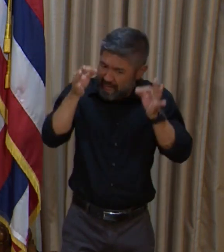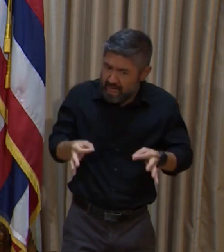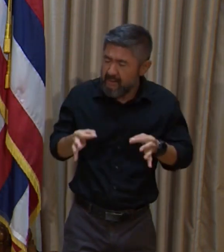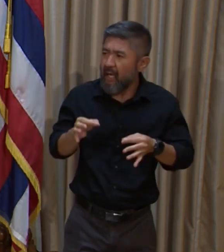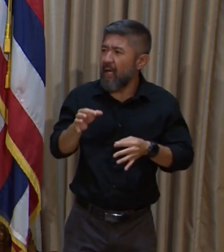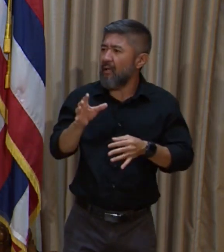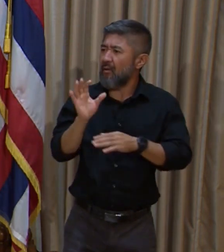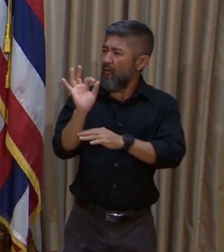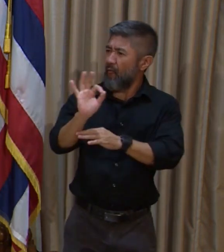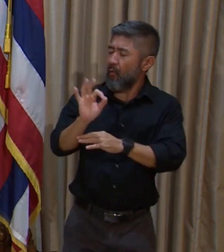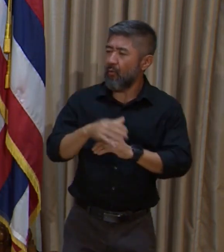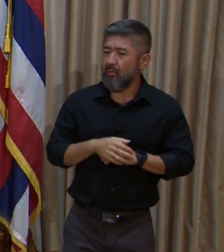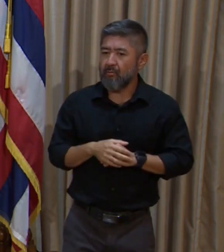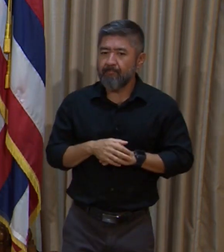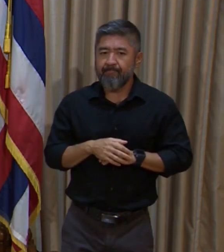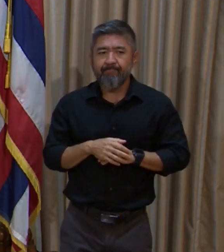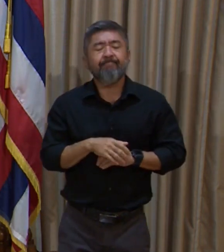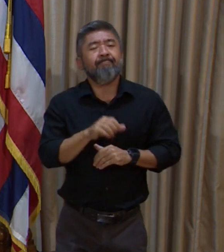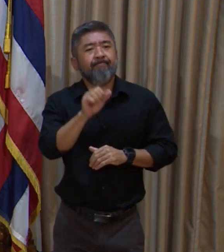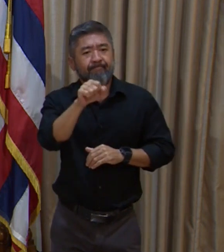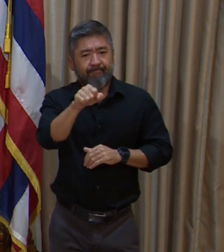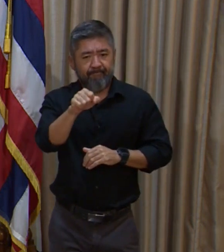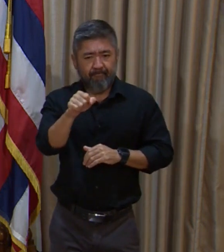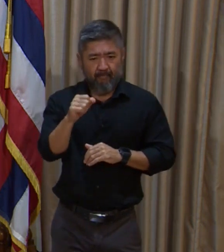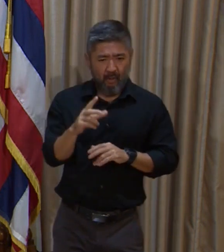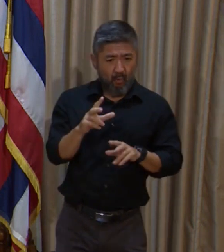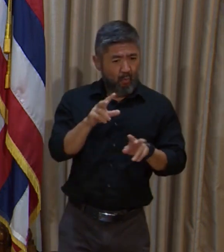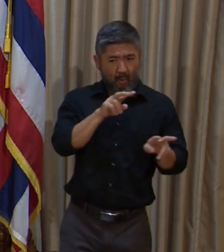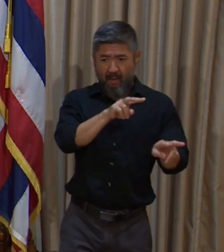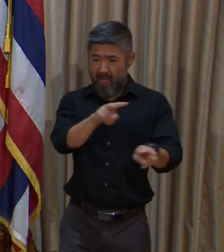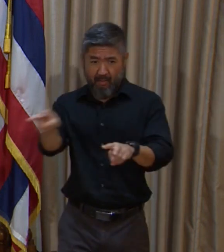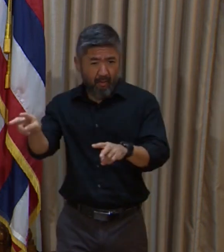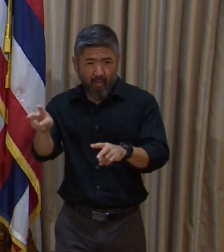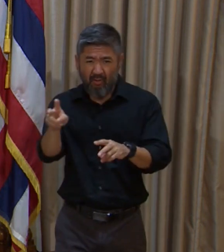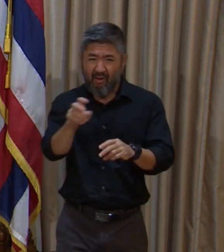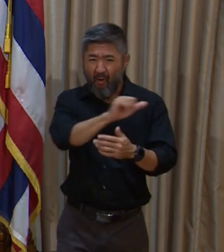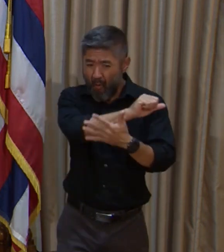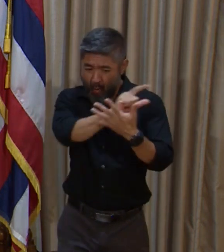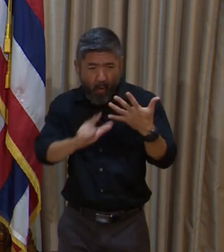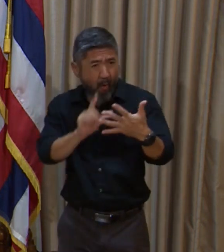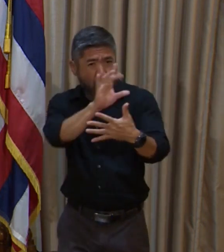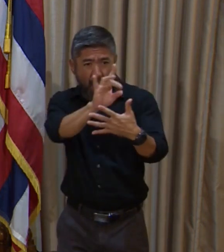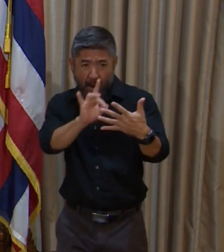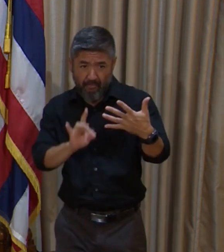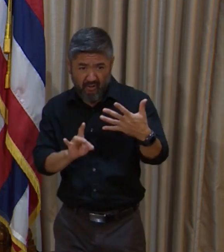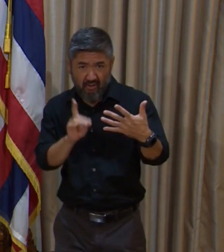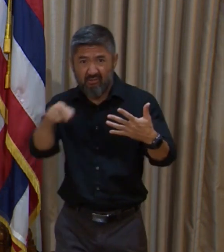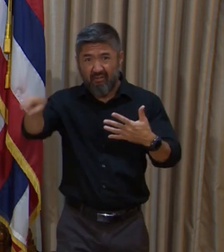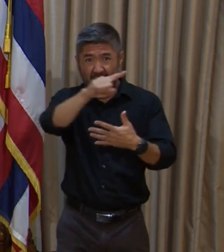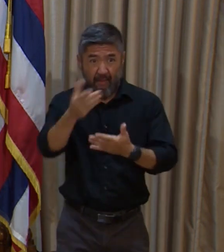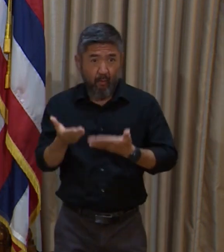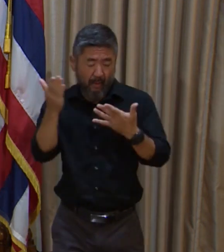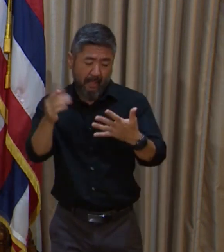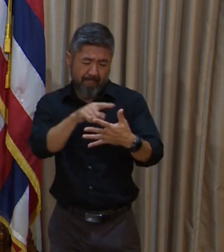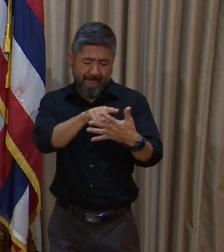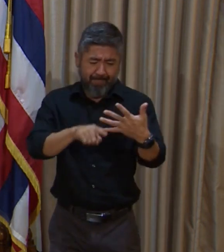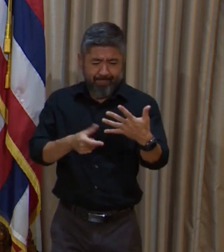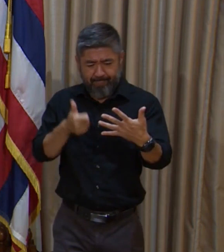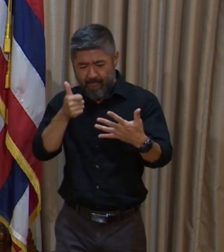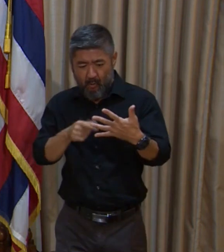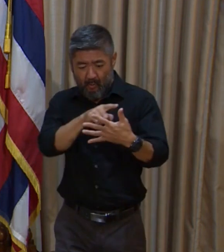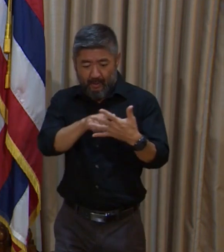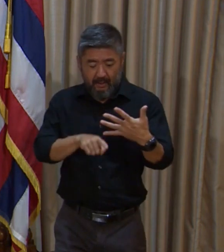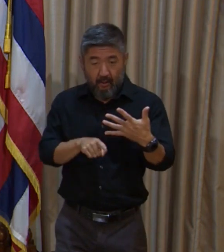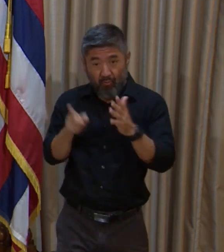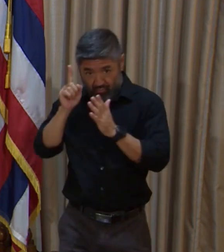Well, we did exercise every alternative that they had recommended. We did go into the state